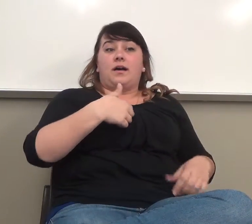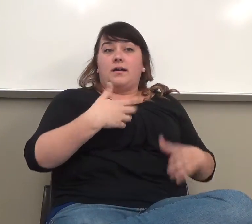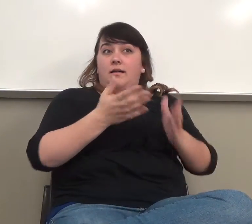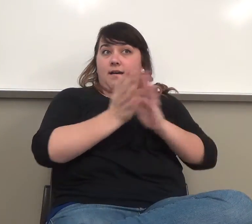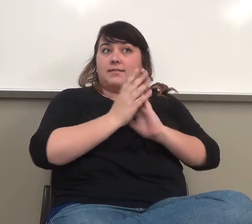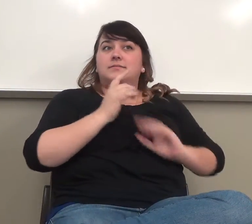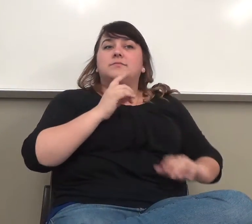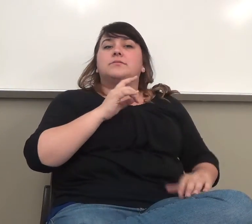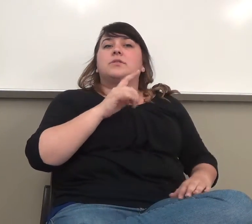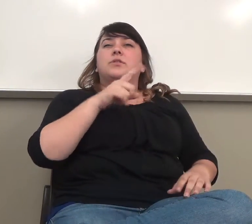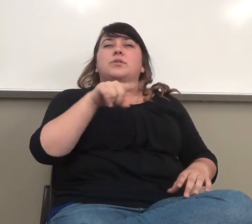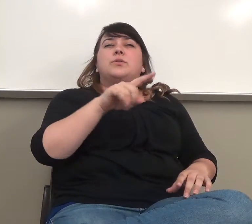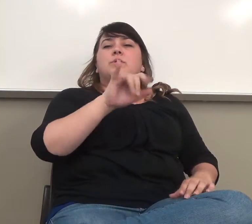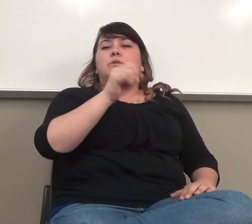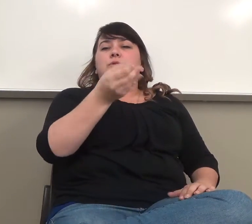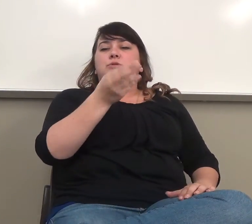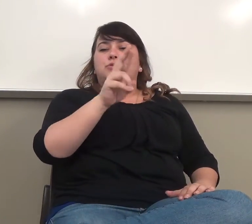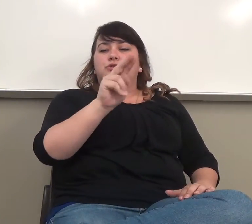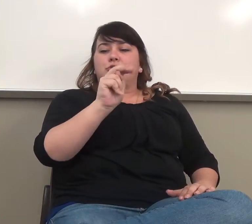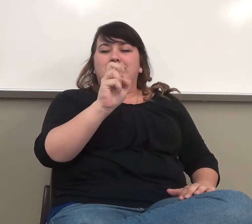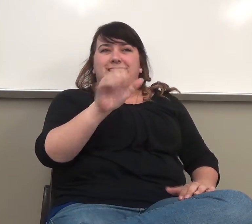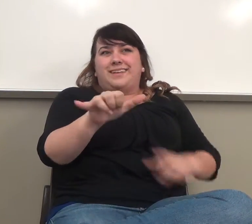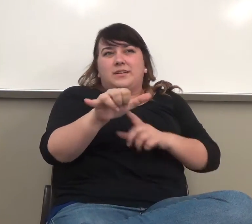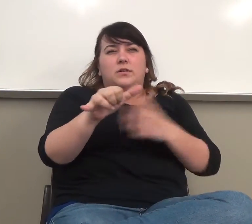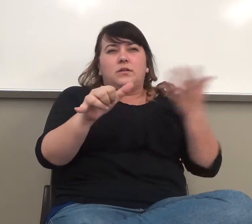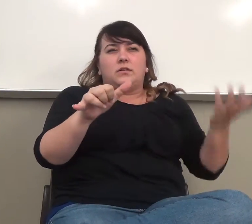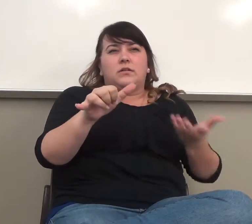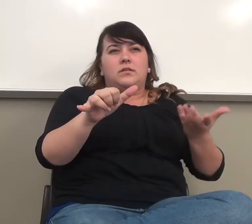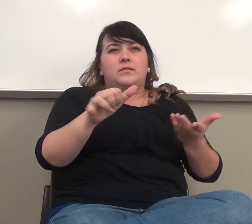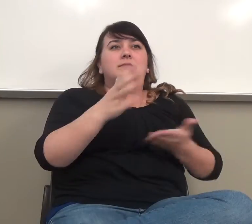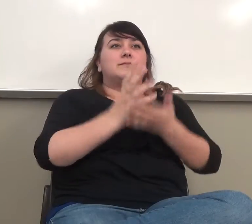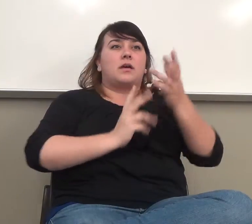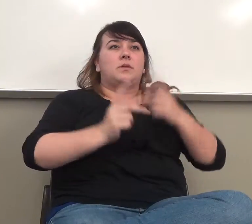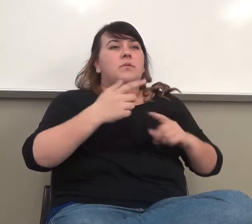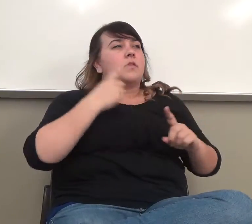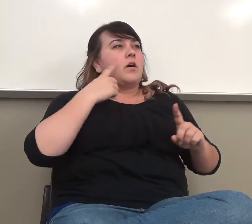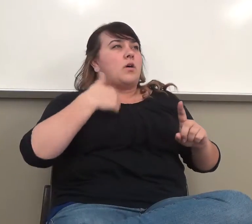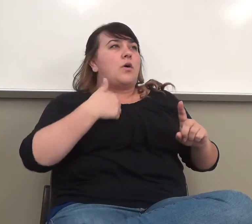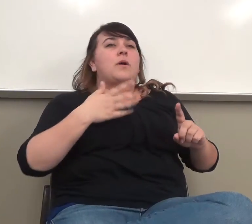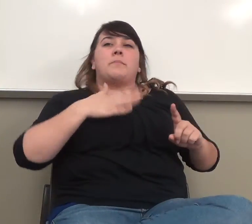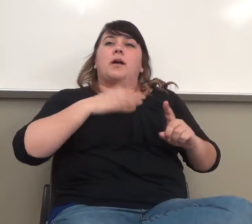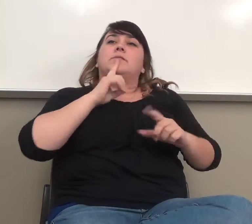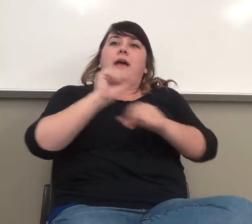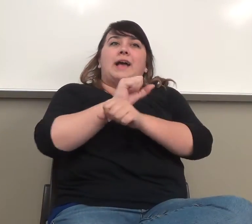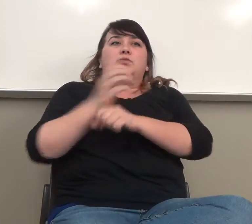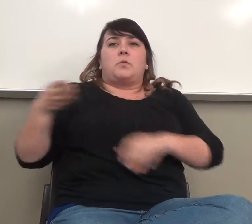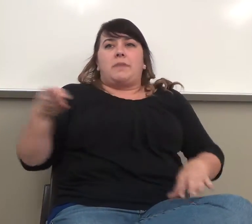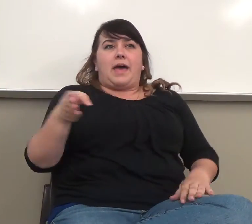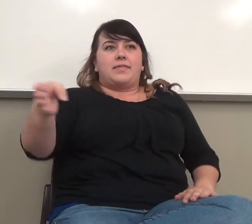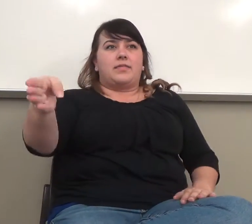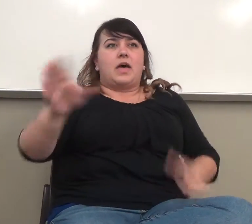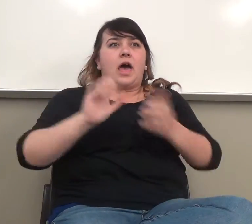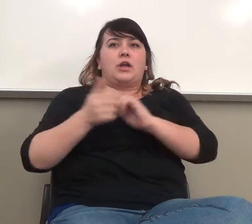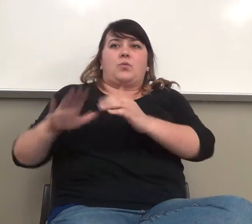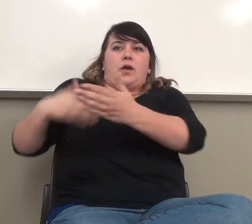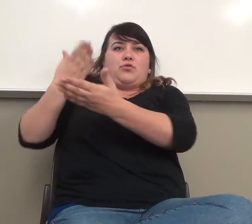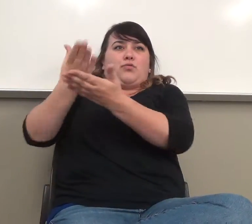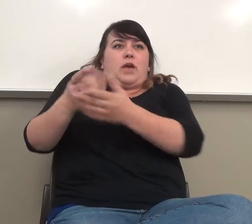journey to MPC, well, I can't write and cover this, know. Cynthia, can we see your paper?